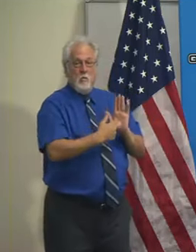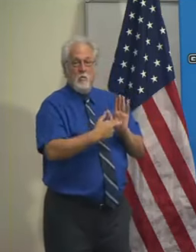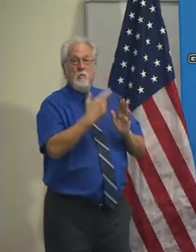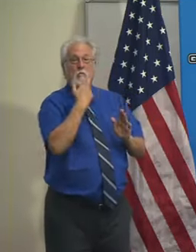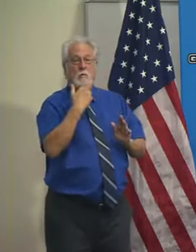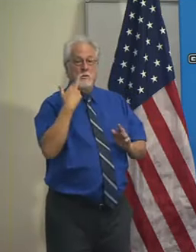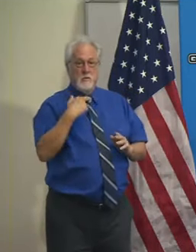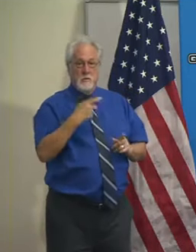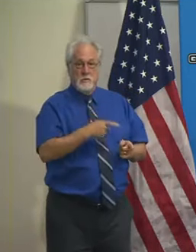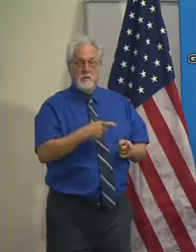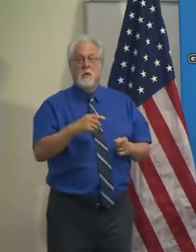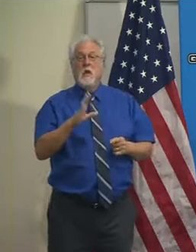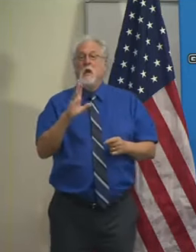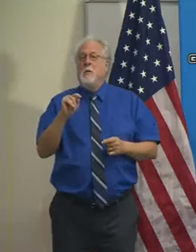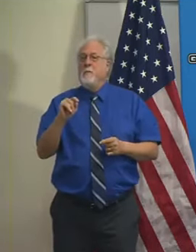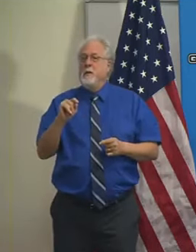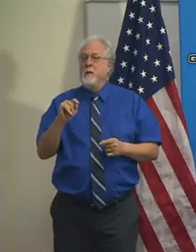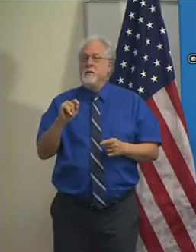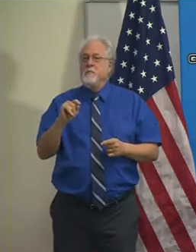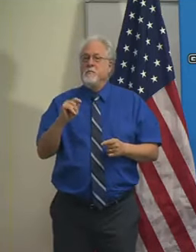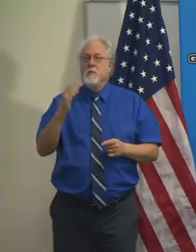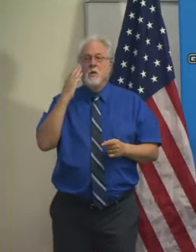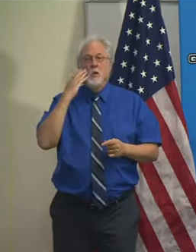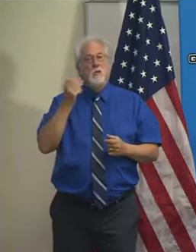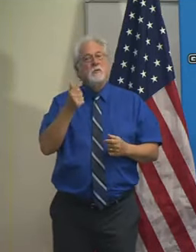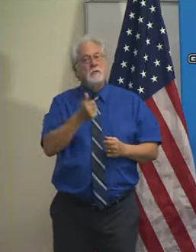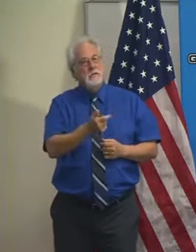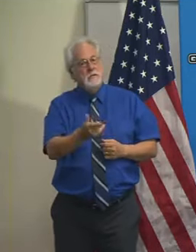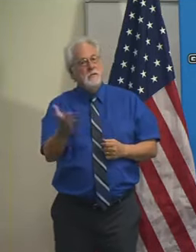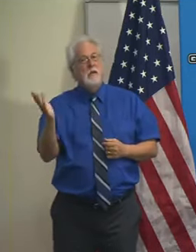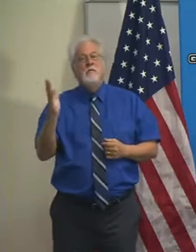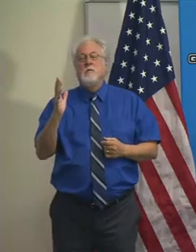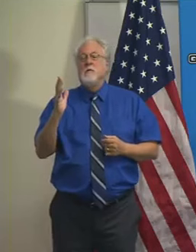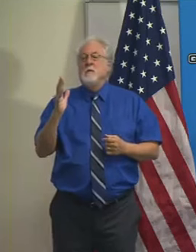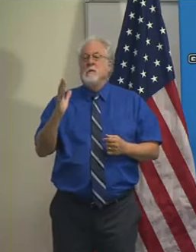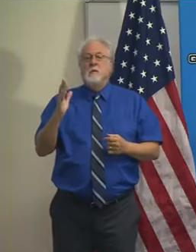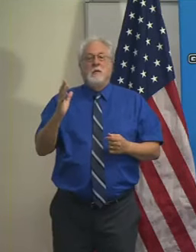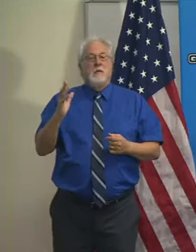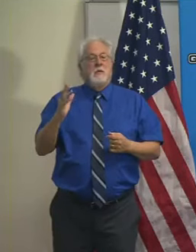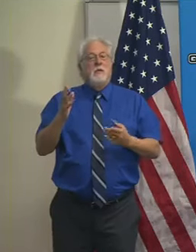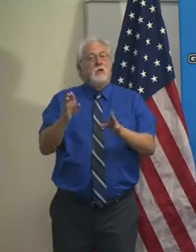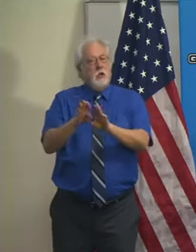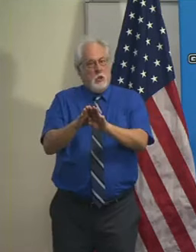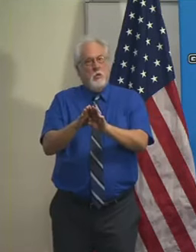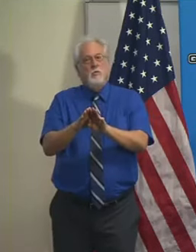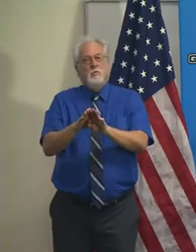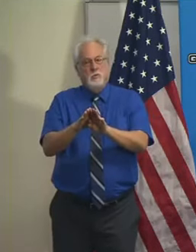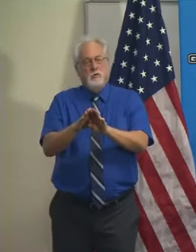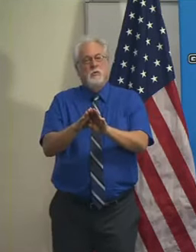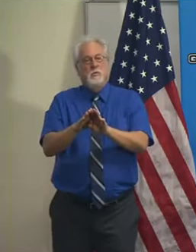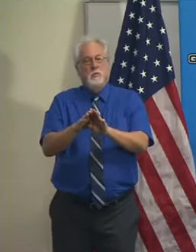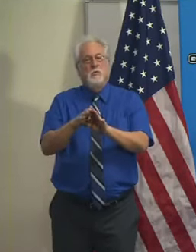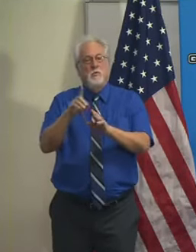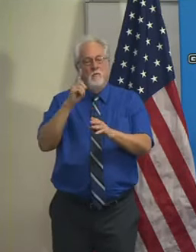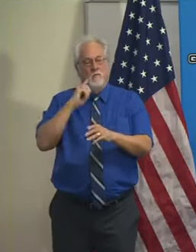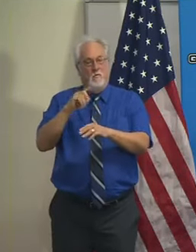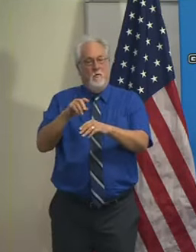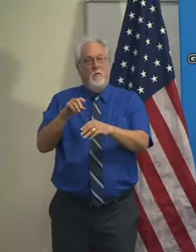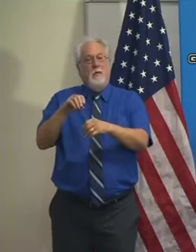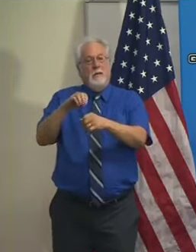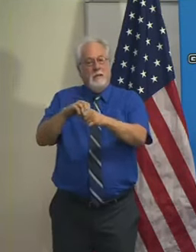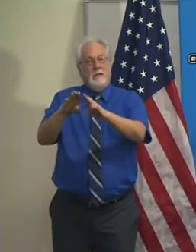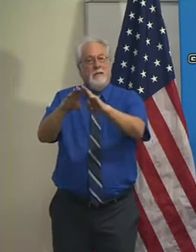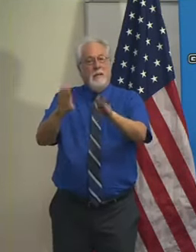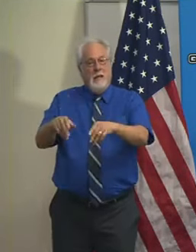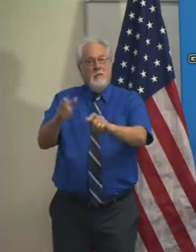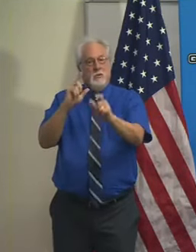rules. But we know that there's still a number of them that have been closed for on-premises consumption